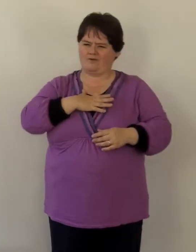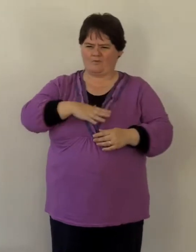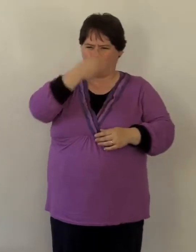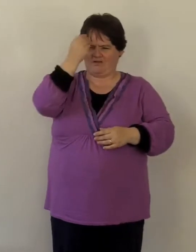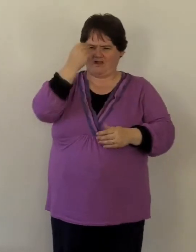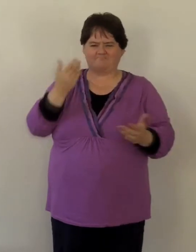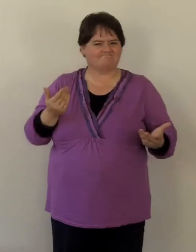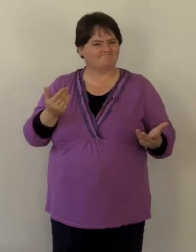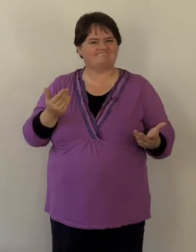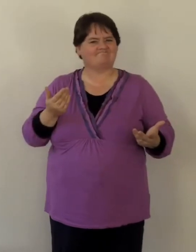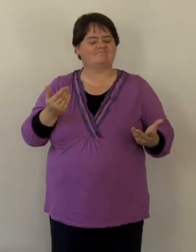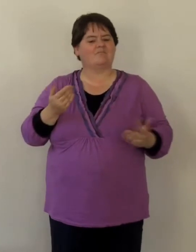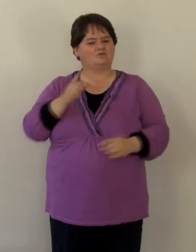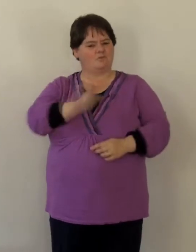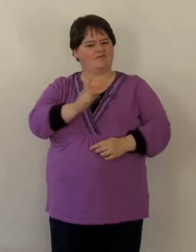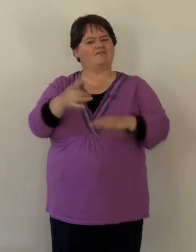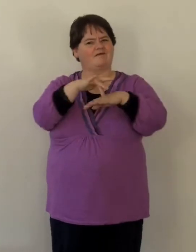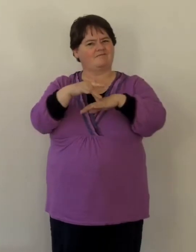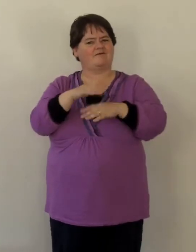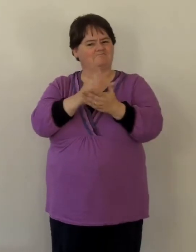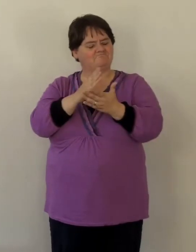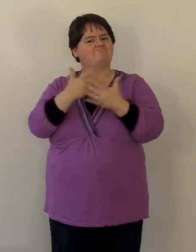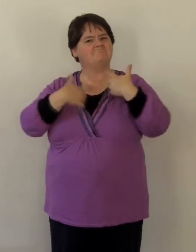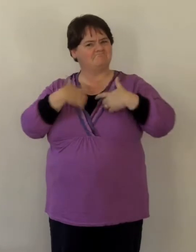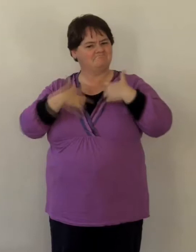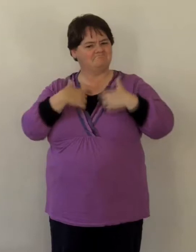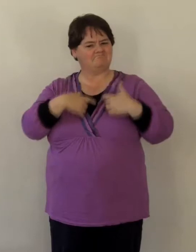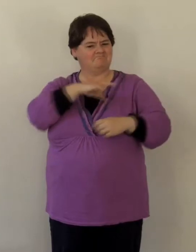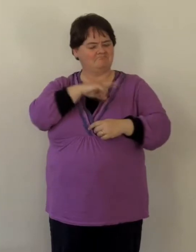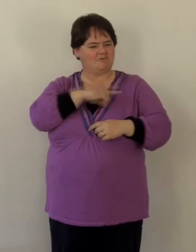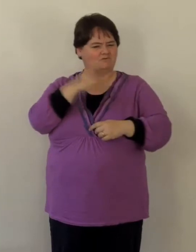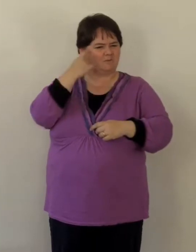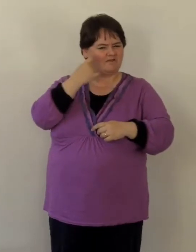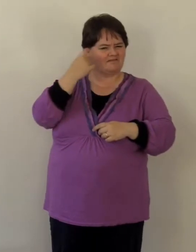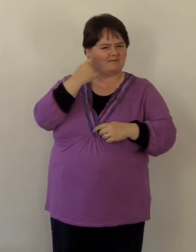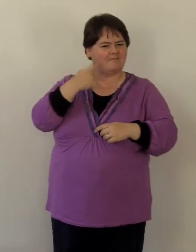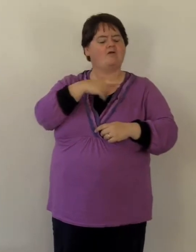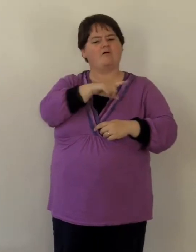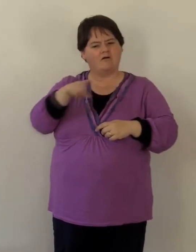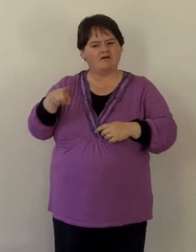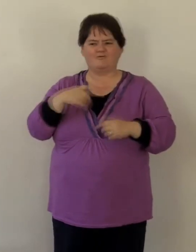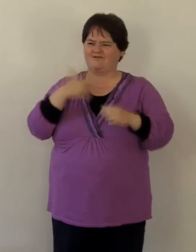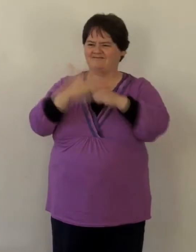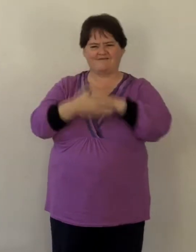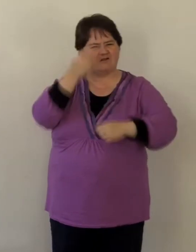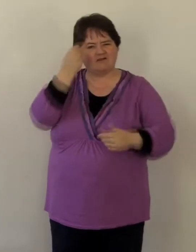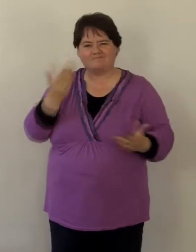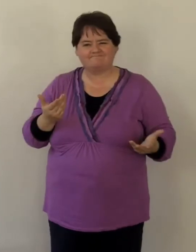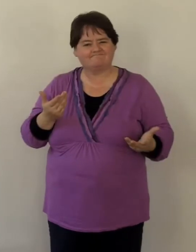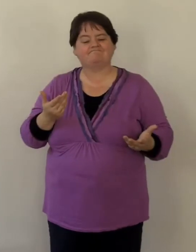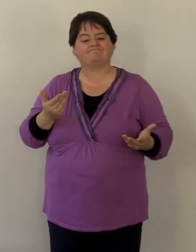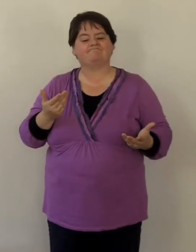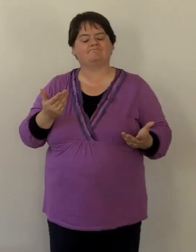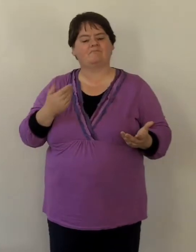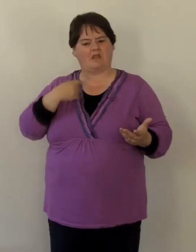act on it. So what are the forces that keep moving a little bit destructively? And I